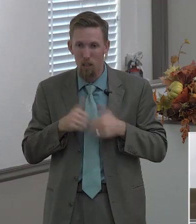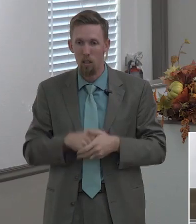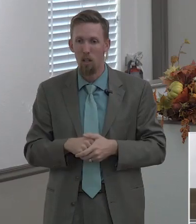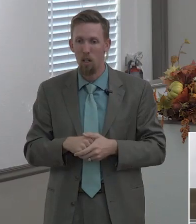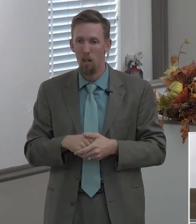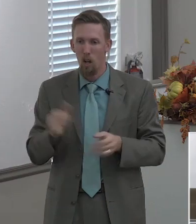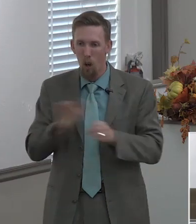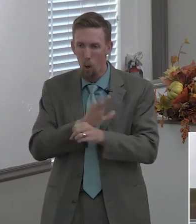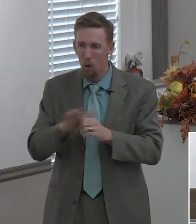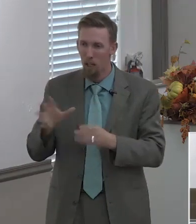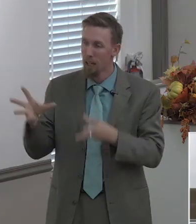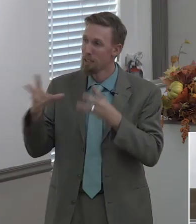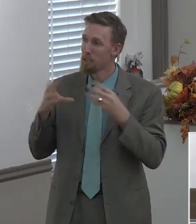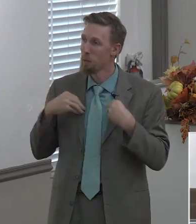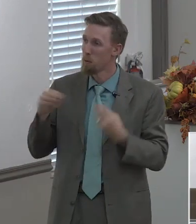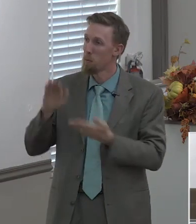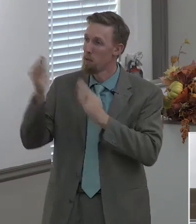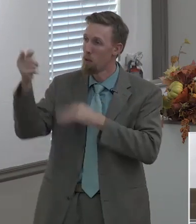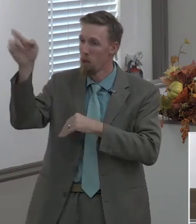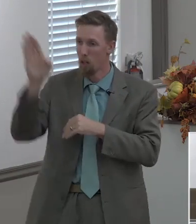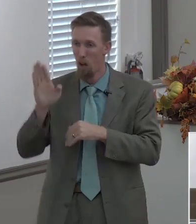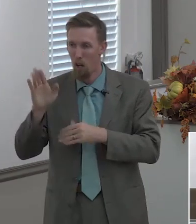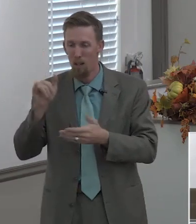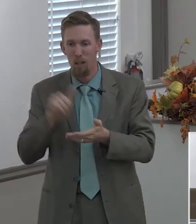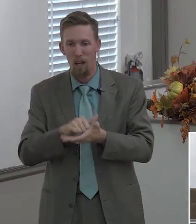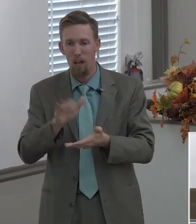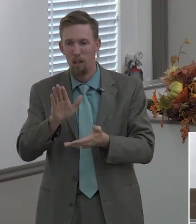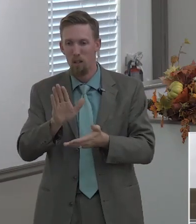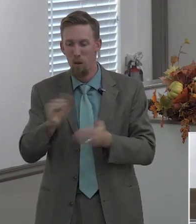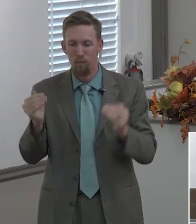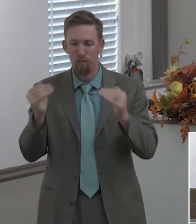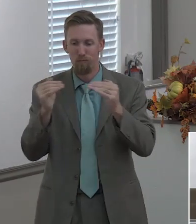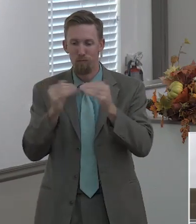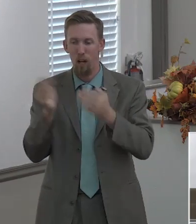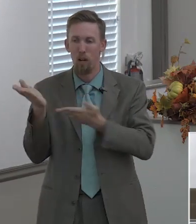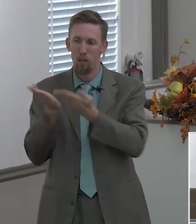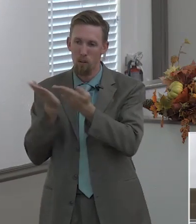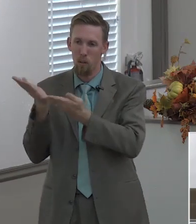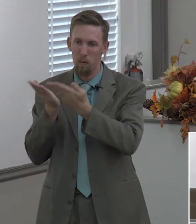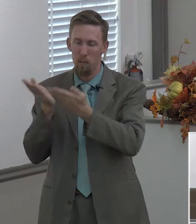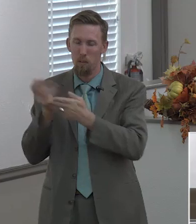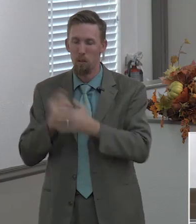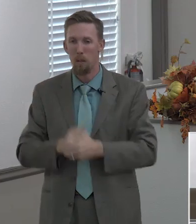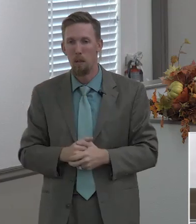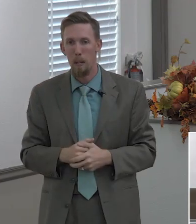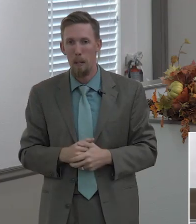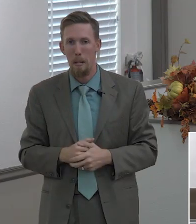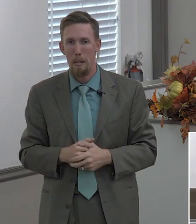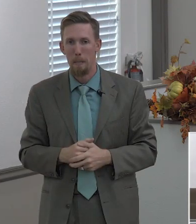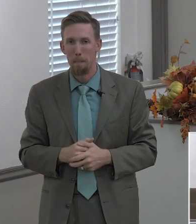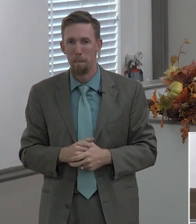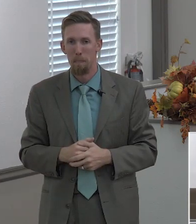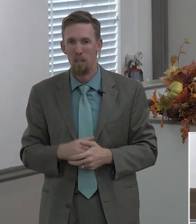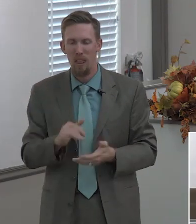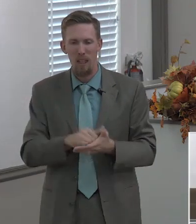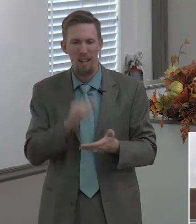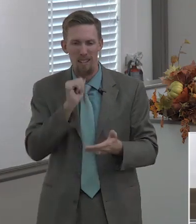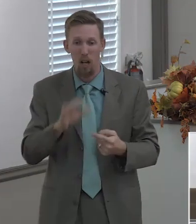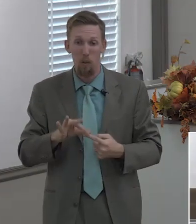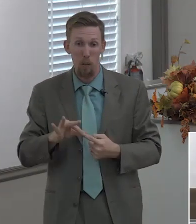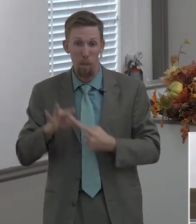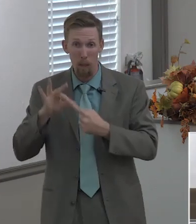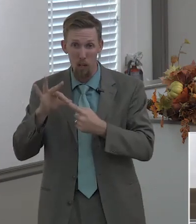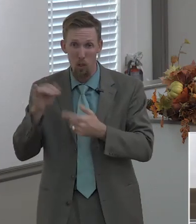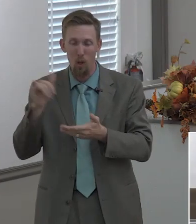holy acceptable unto god which is your reasonable service that's not medal of honor christian service